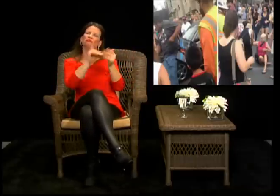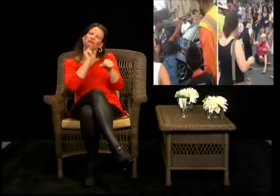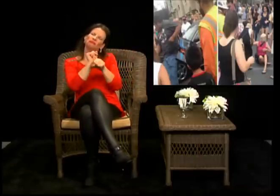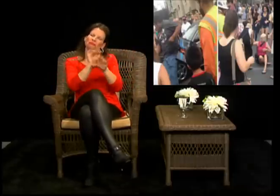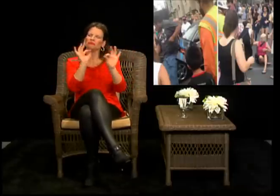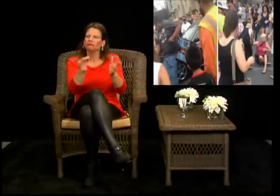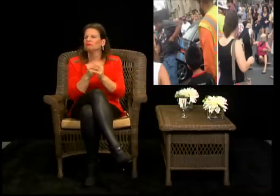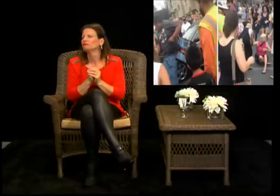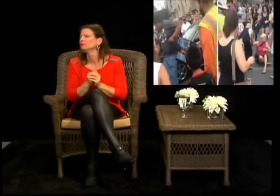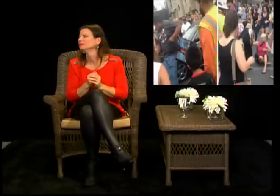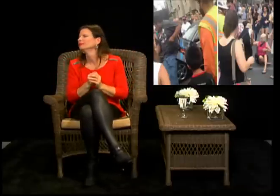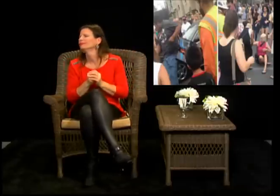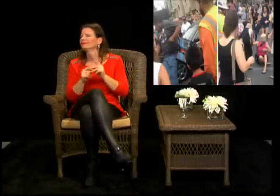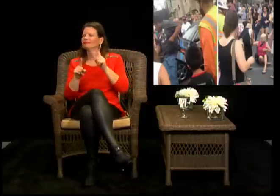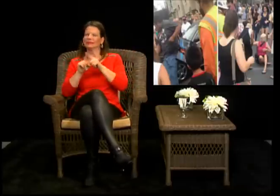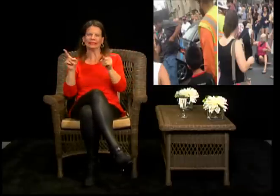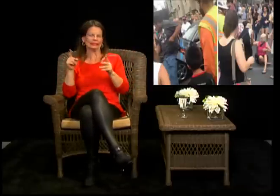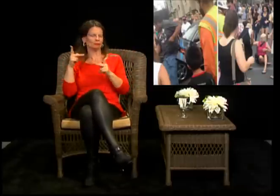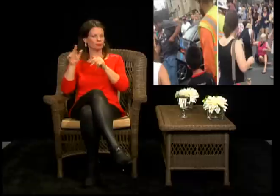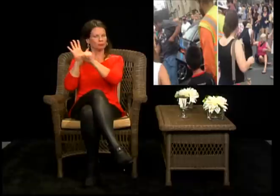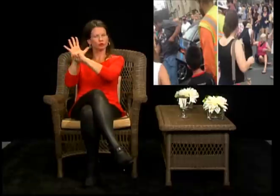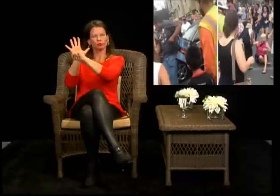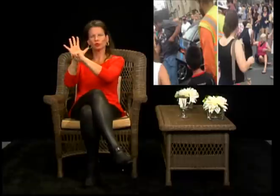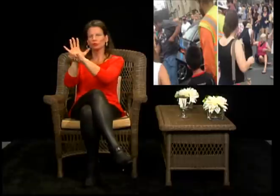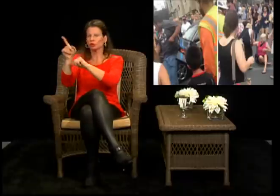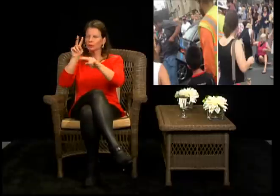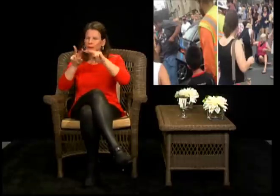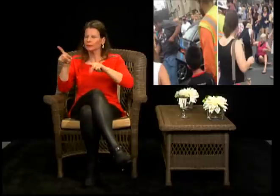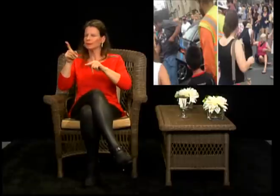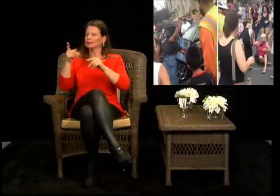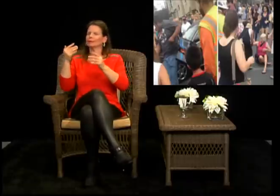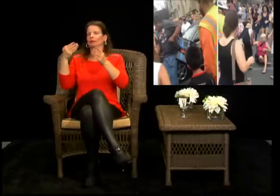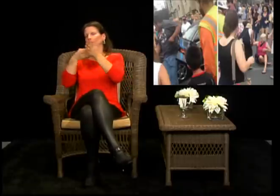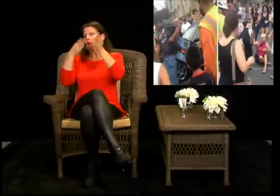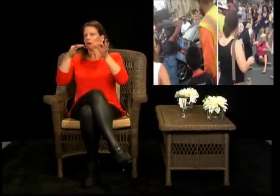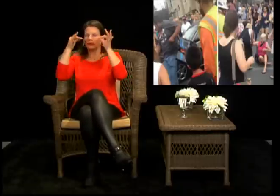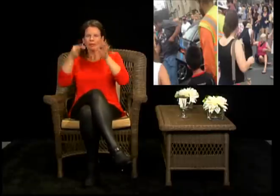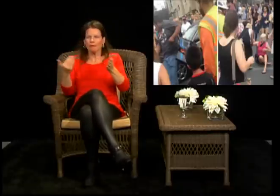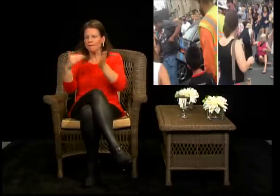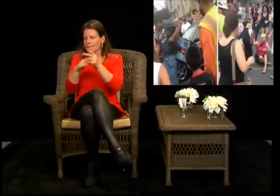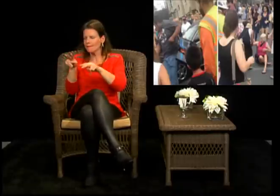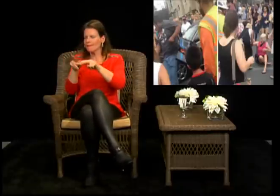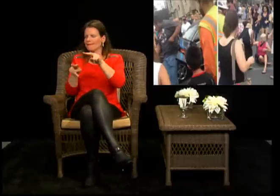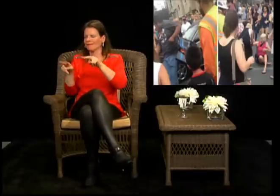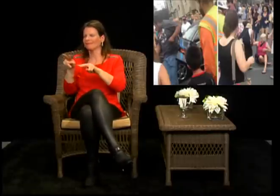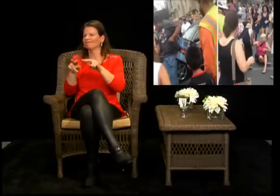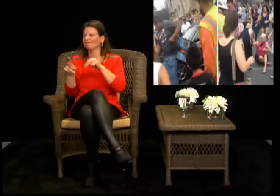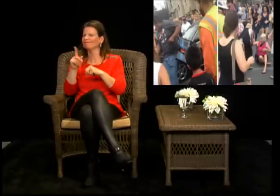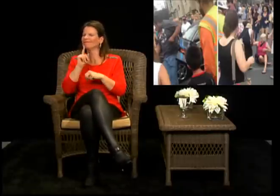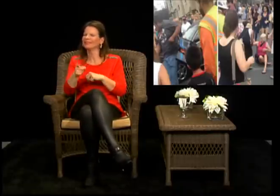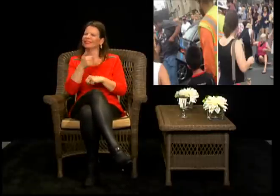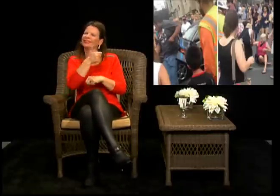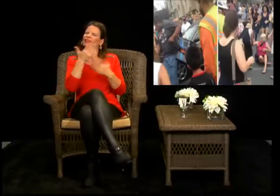a deaf person, I guess he, he had a bad experience. So he ended up actually getting off, um, the judge let him go.